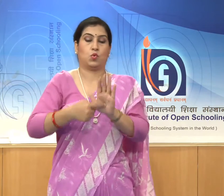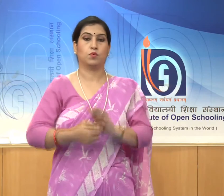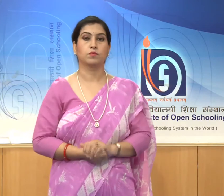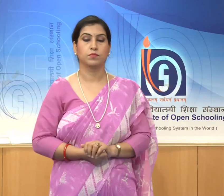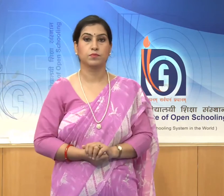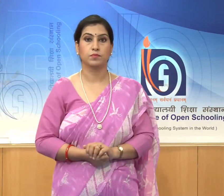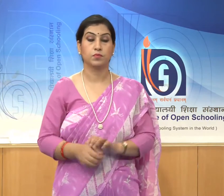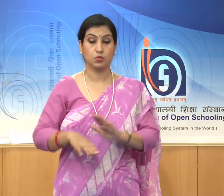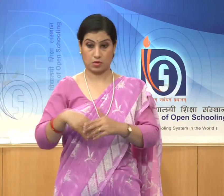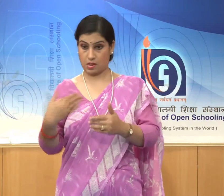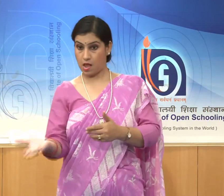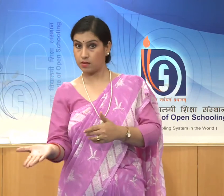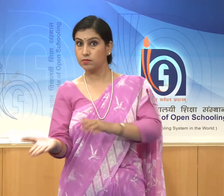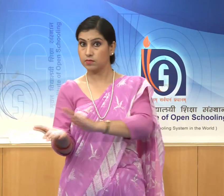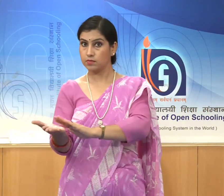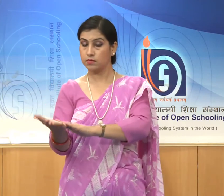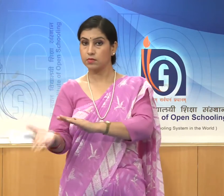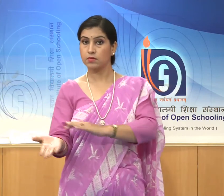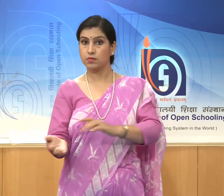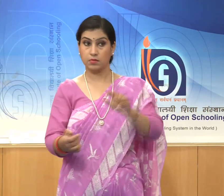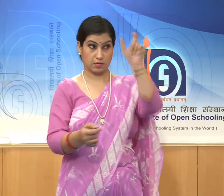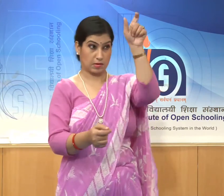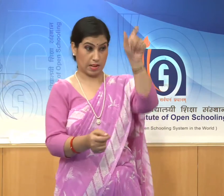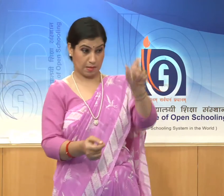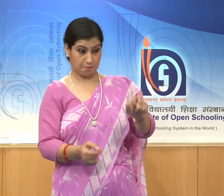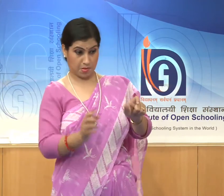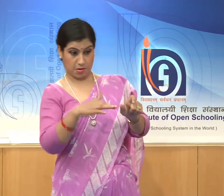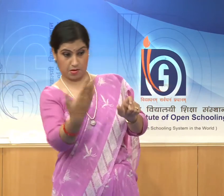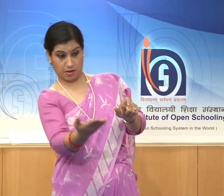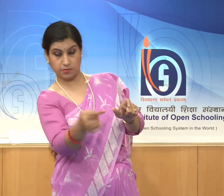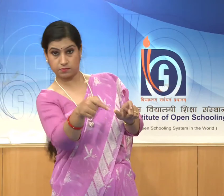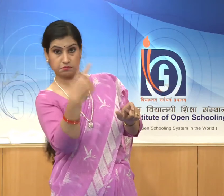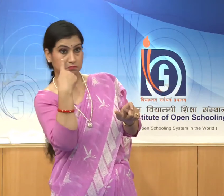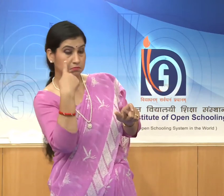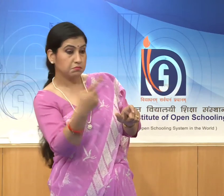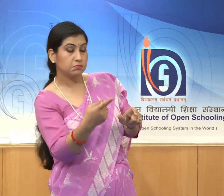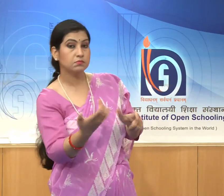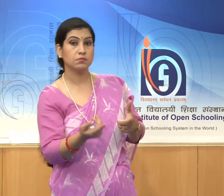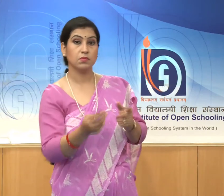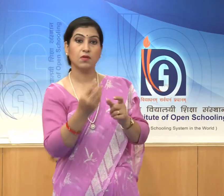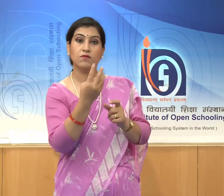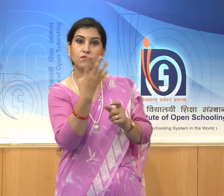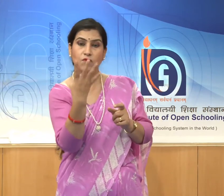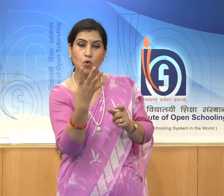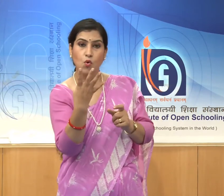To the right of the cleft, a four-armed figure